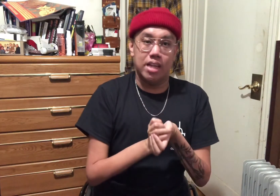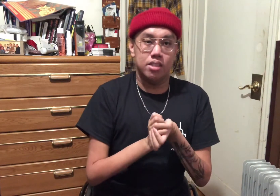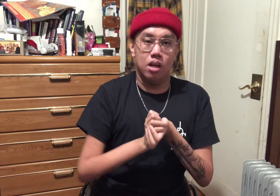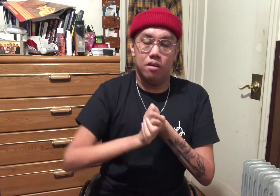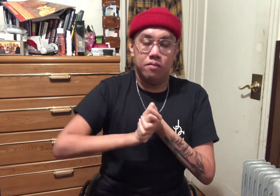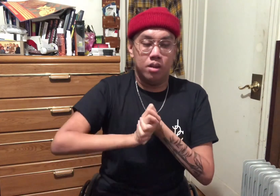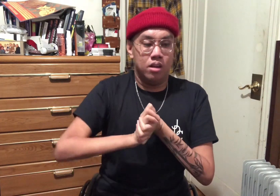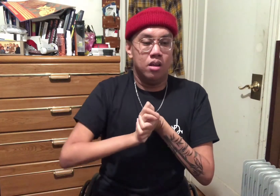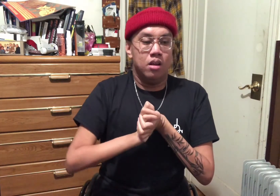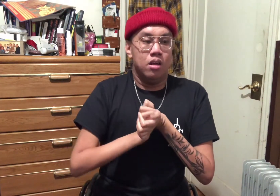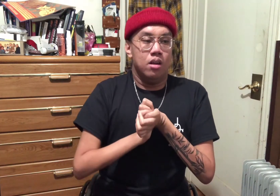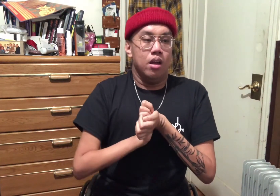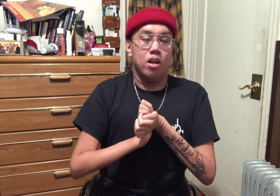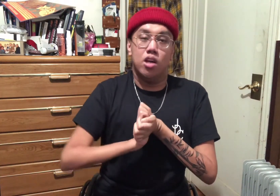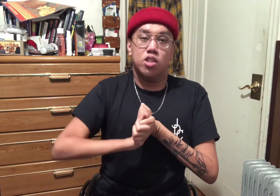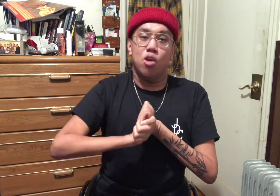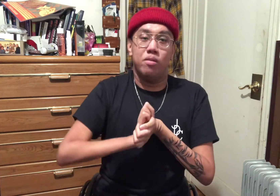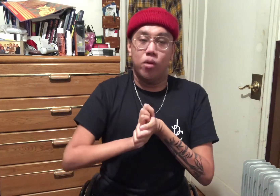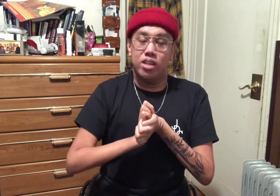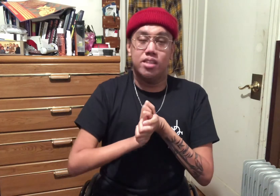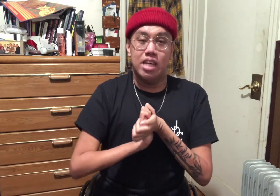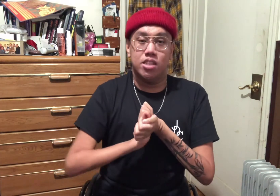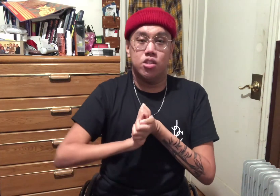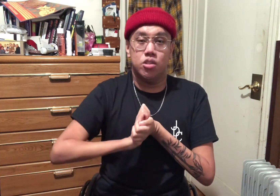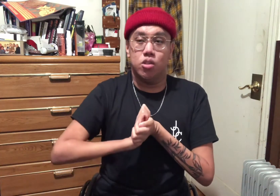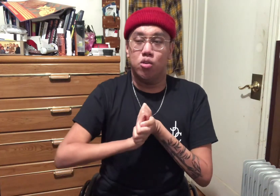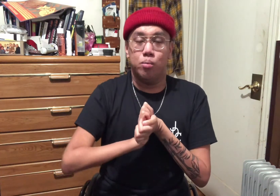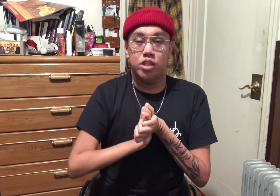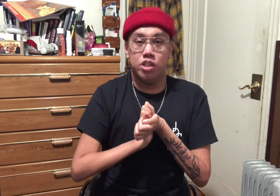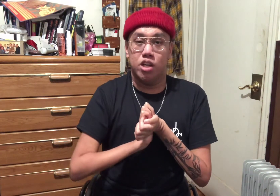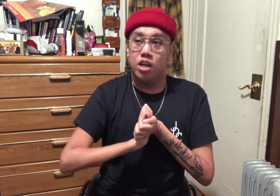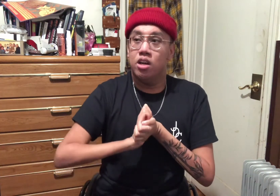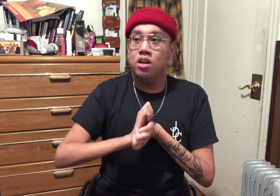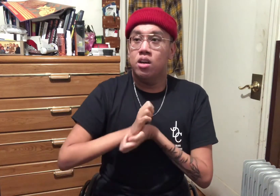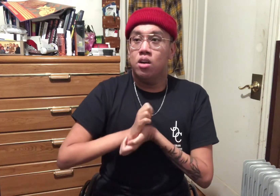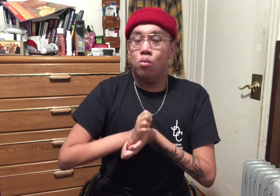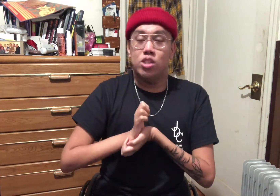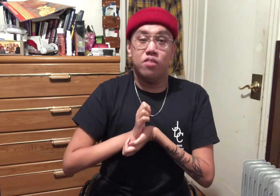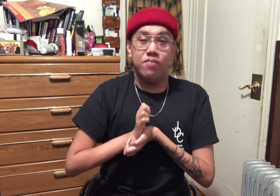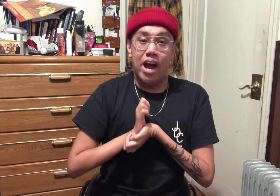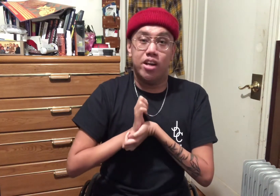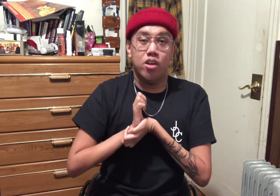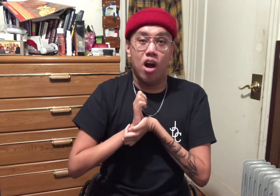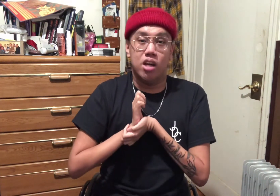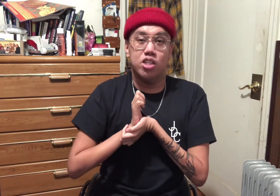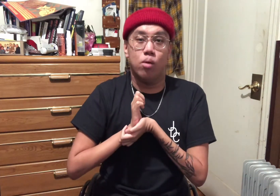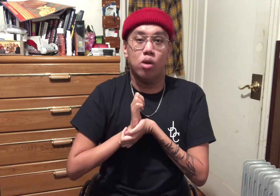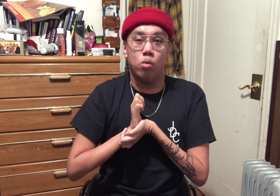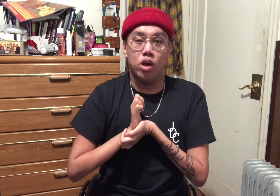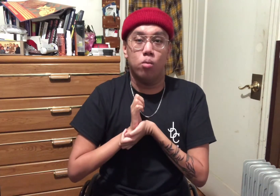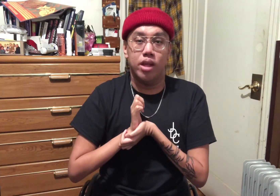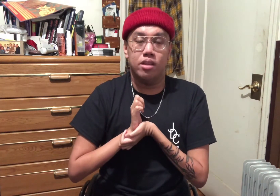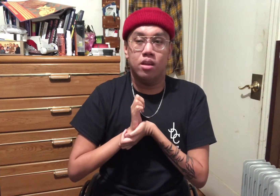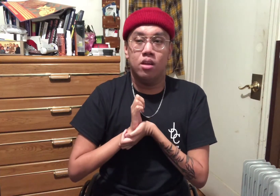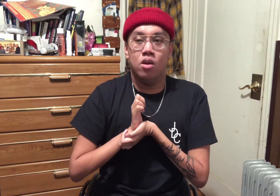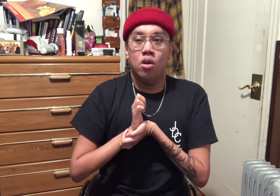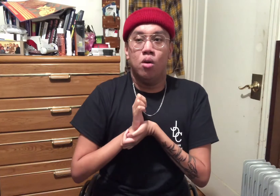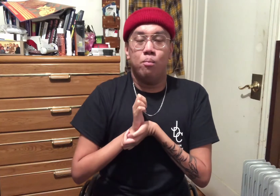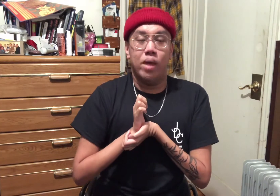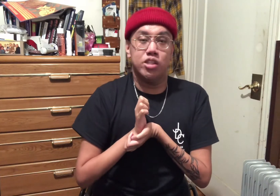stuff. And also, before your sessions, too, be sure once you find the artists you want to work with, make sure